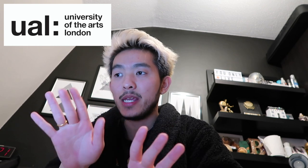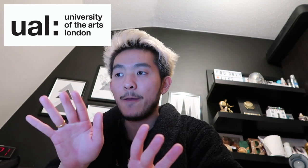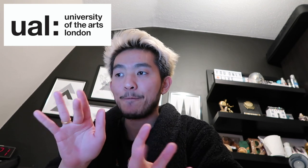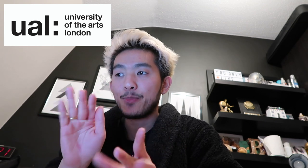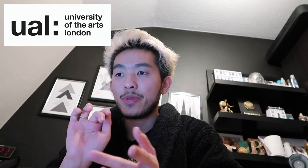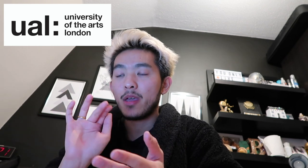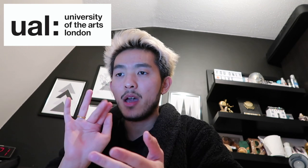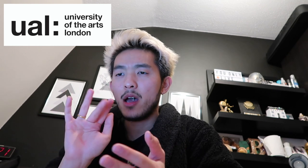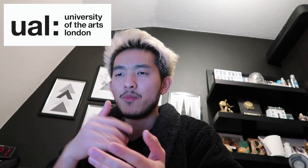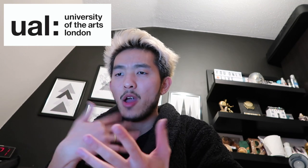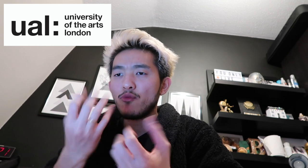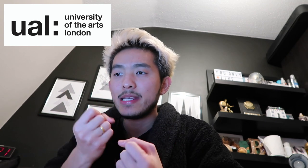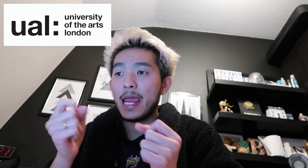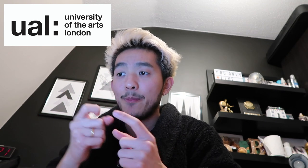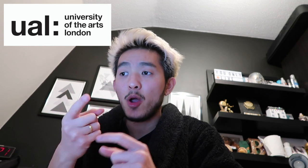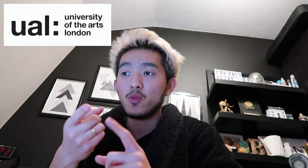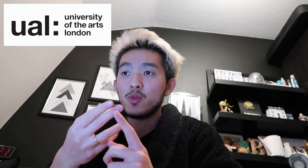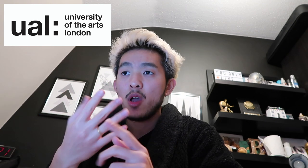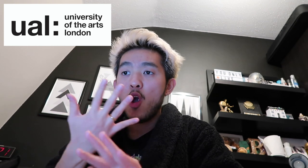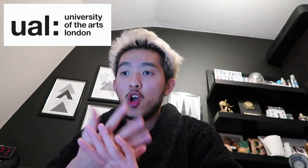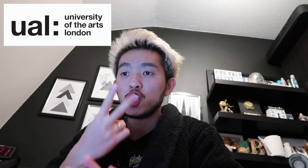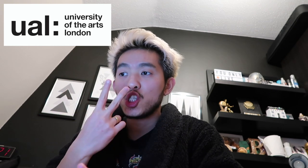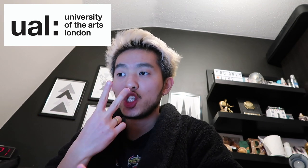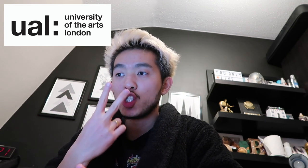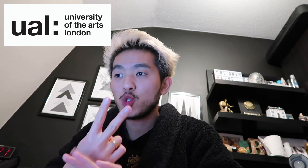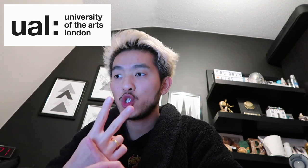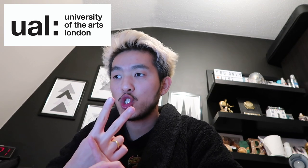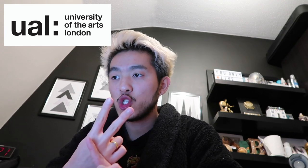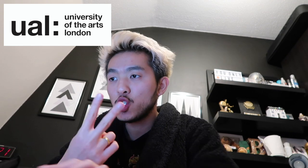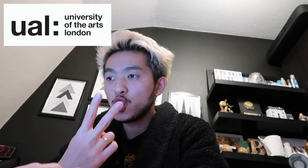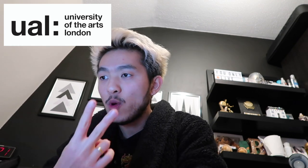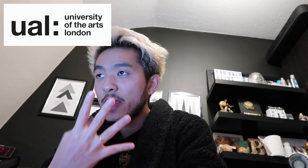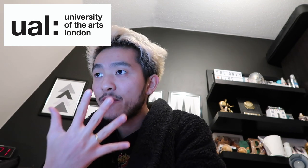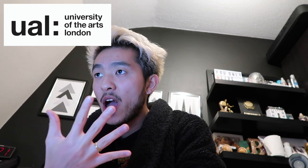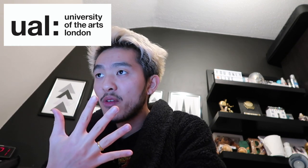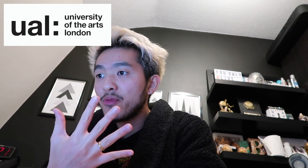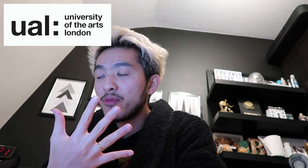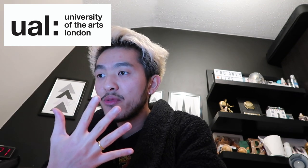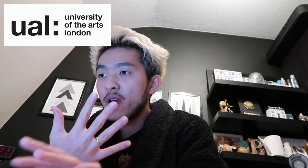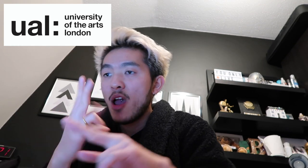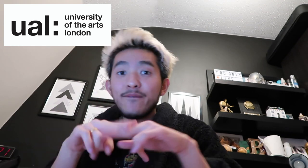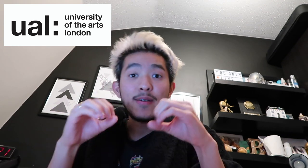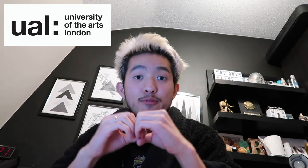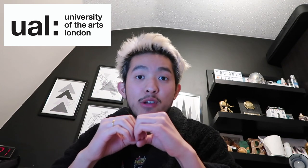April, on 25th February,